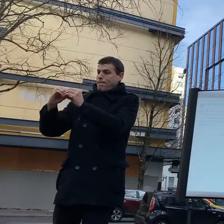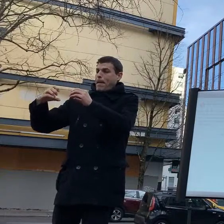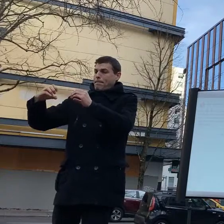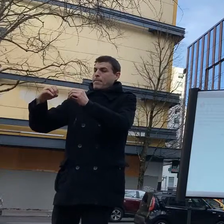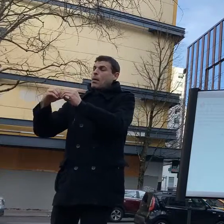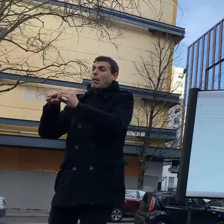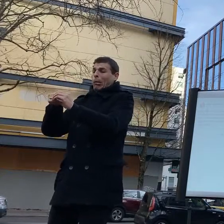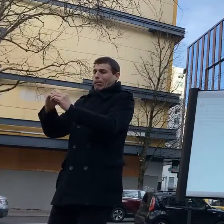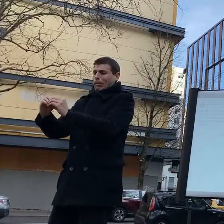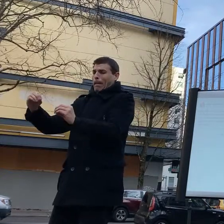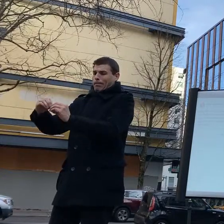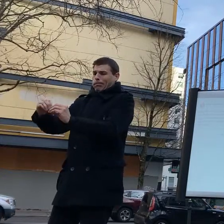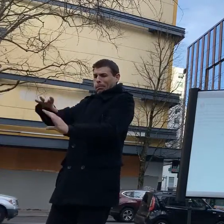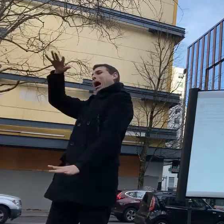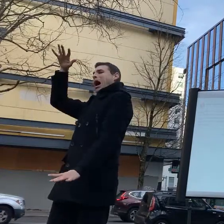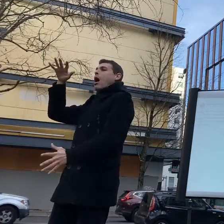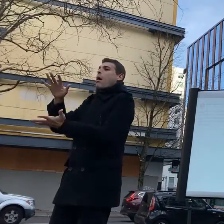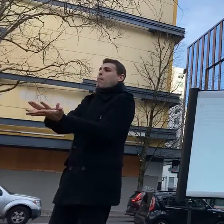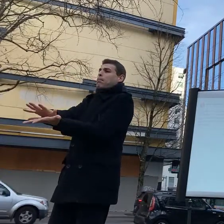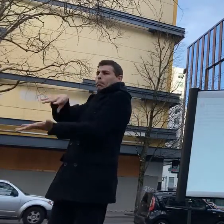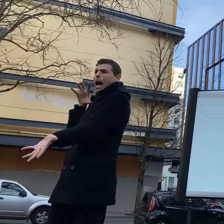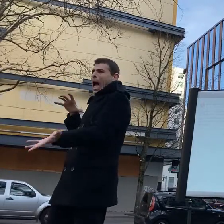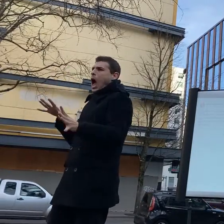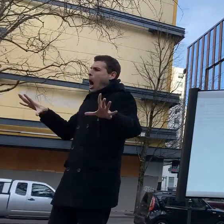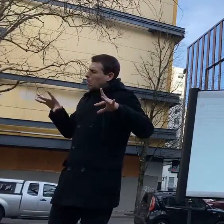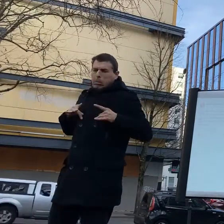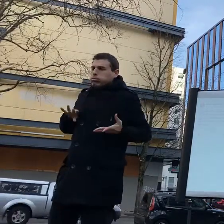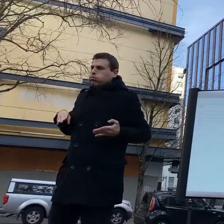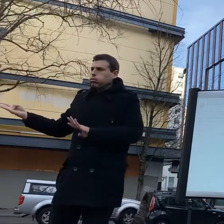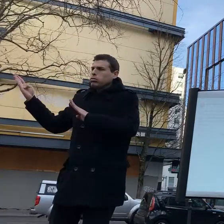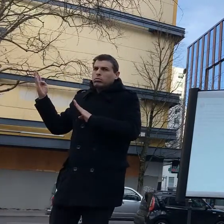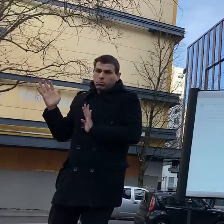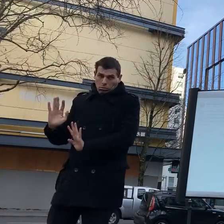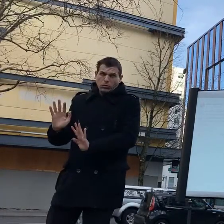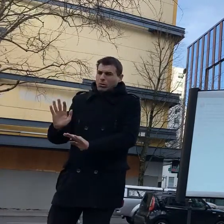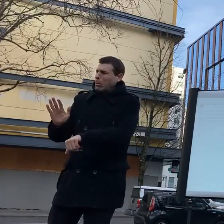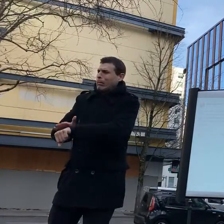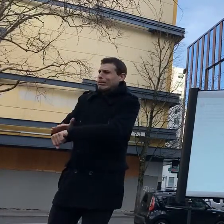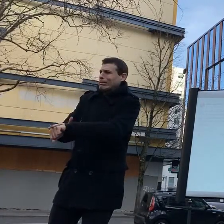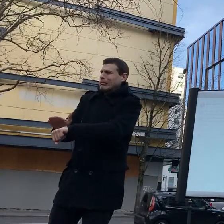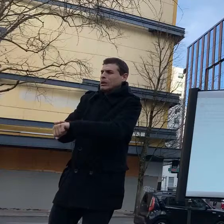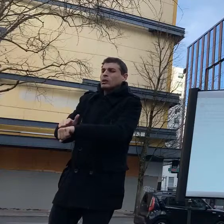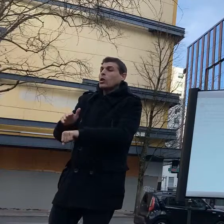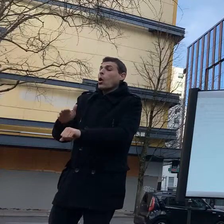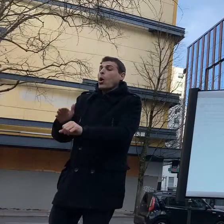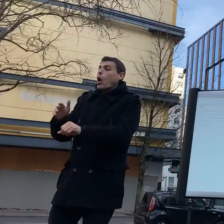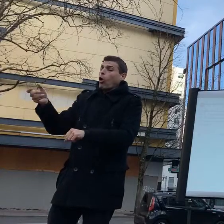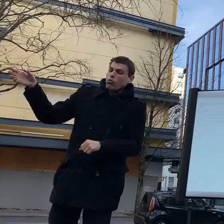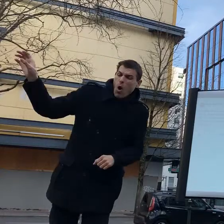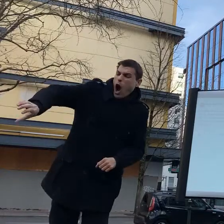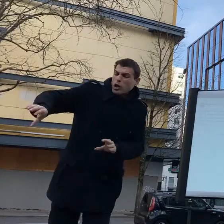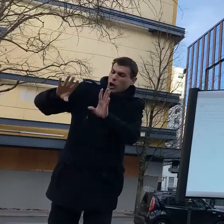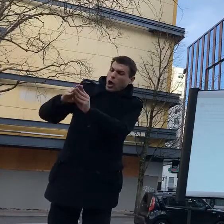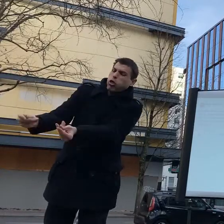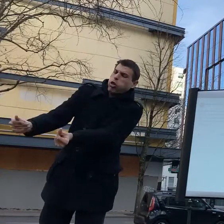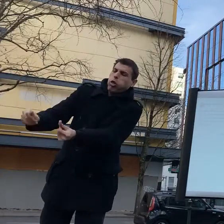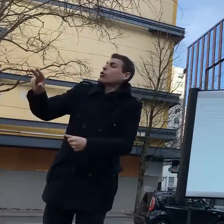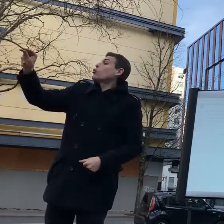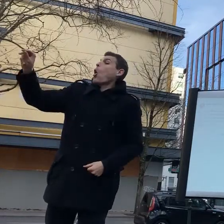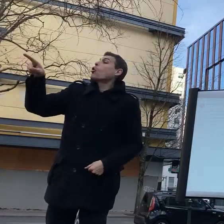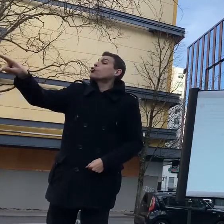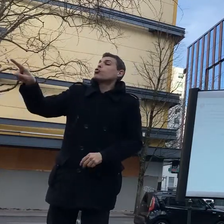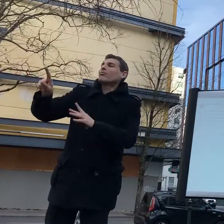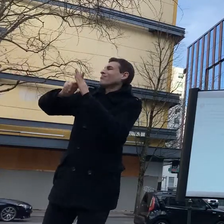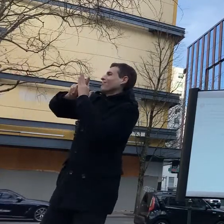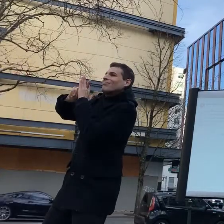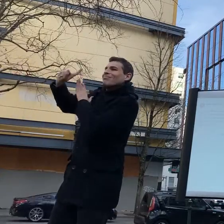of the 2020 democratic national convention in milwaukee in july the police